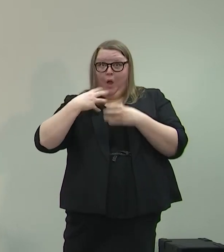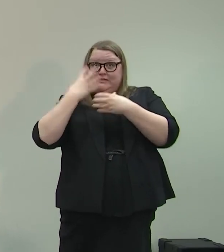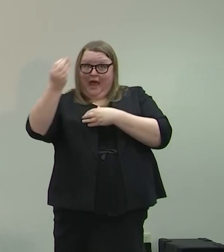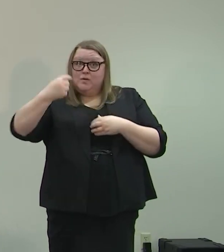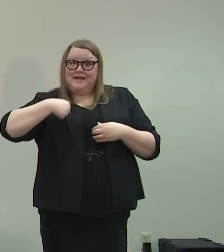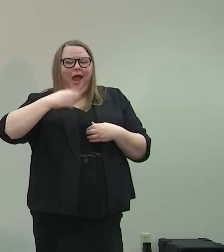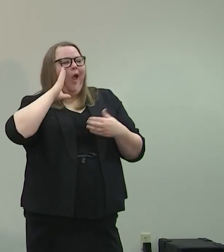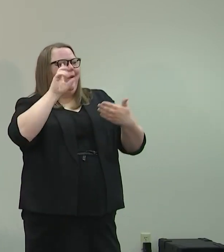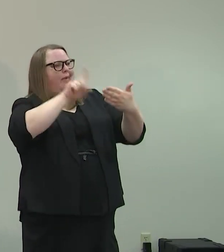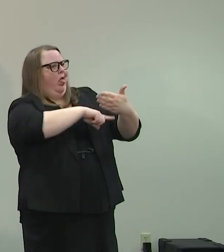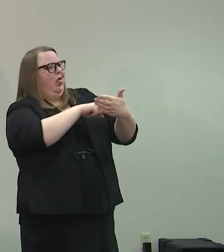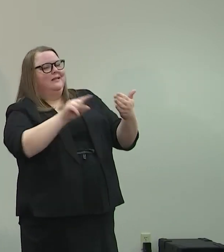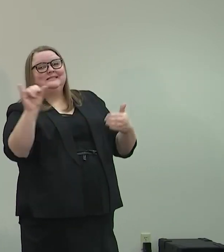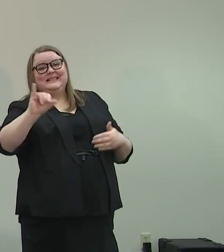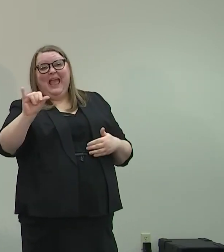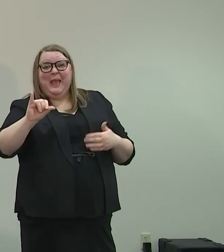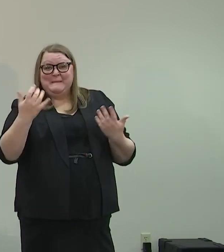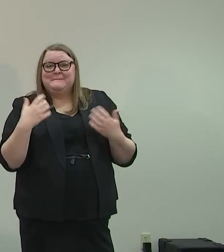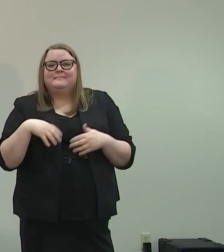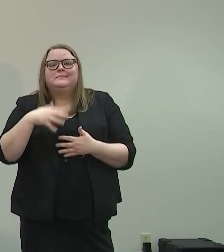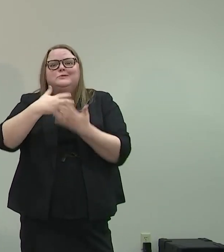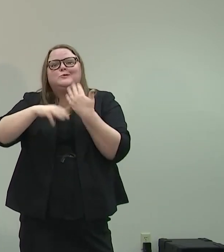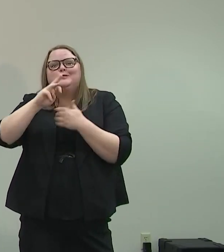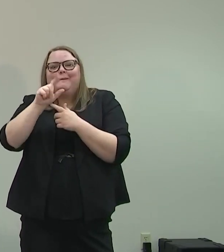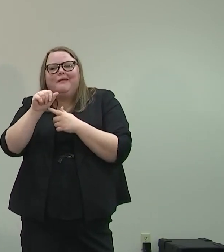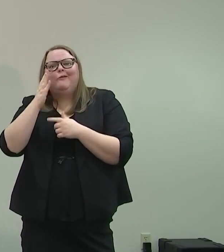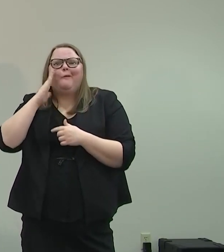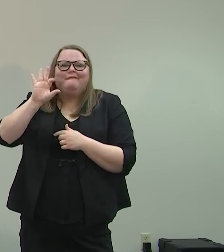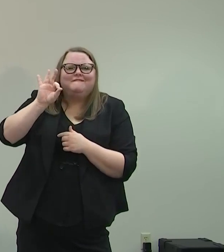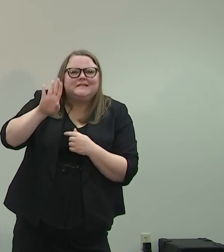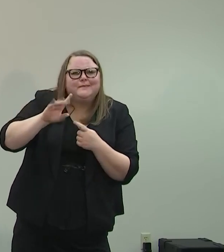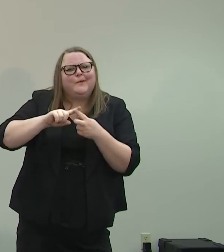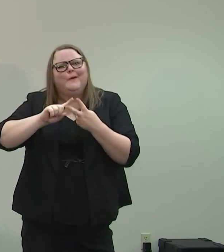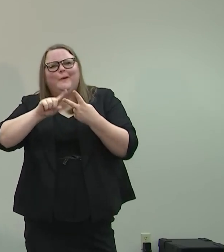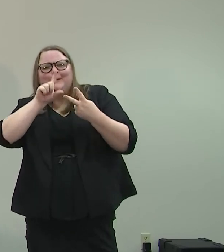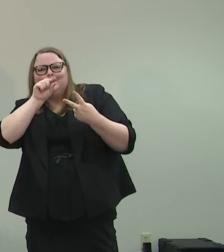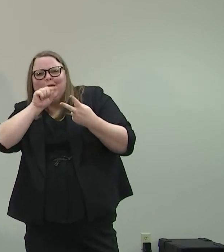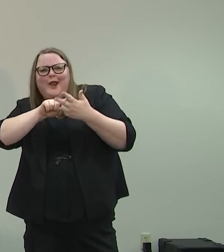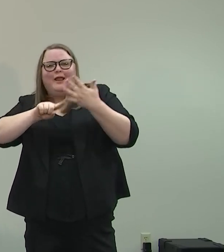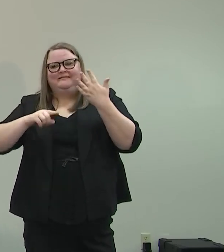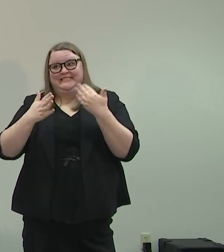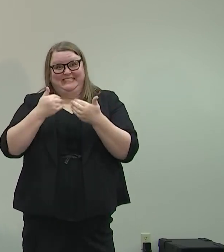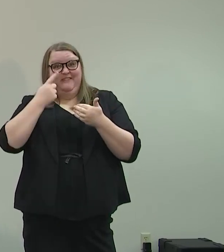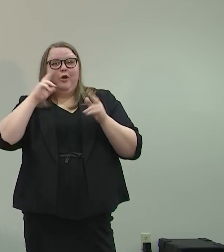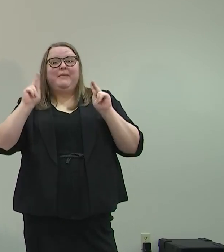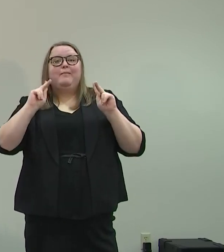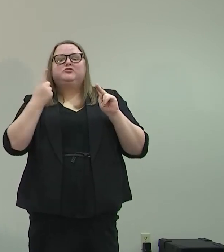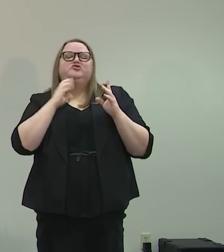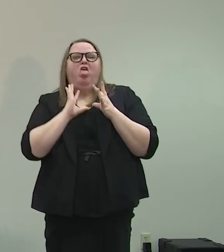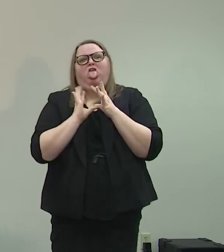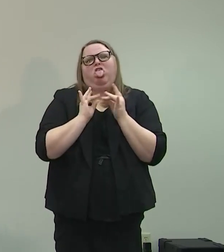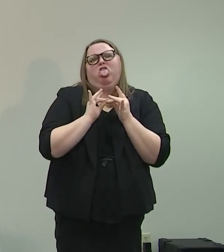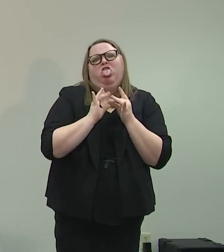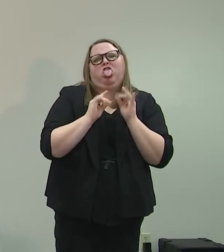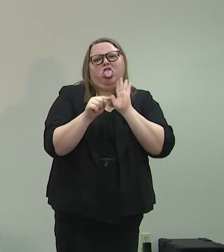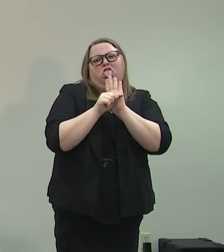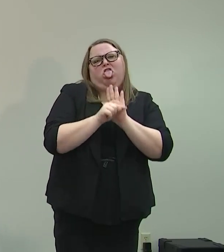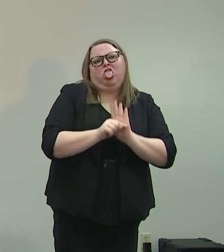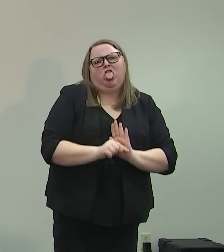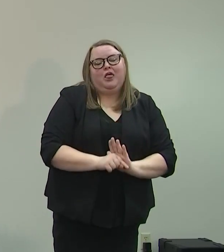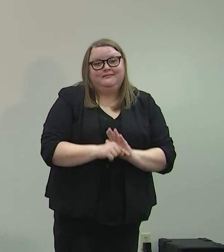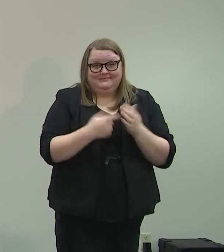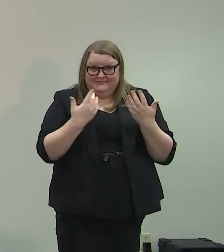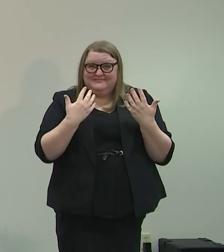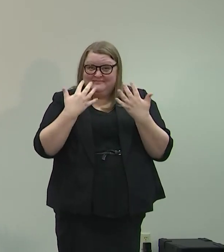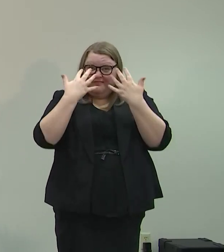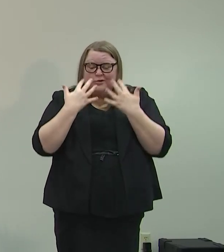criticizing too, and social media makes that very easy for people to do with their anonymity, and it's unfortunate that they